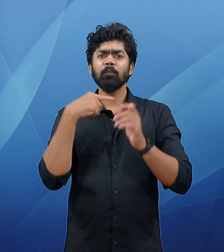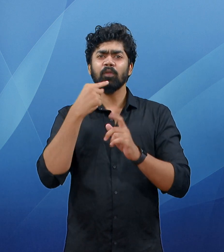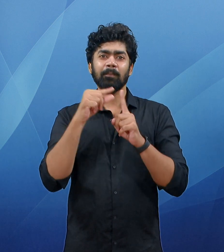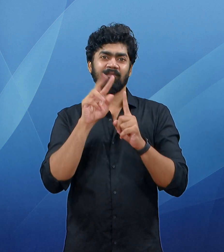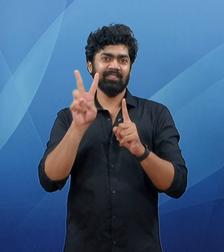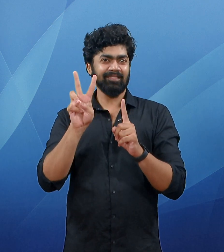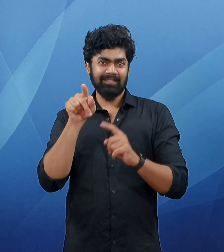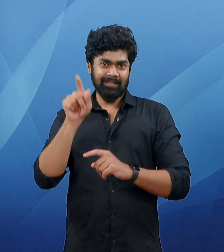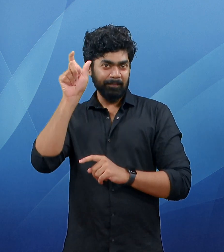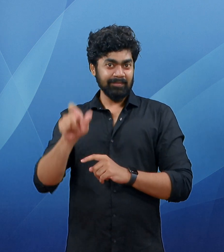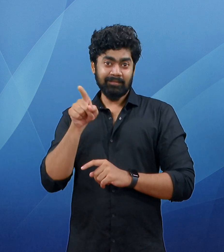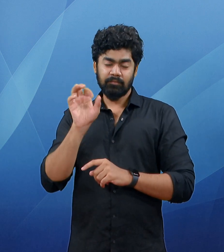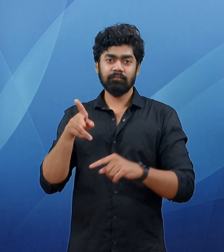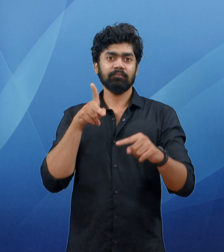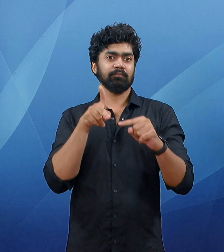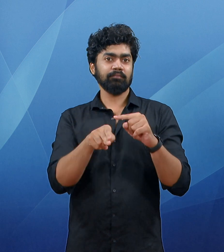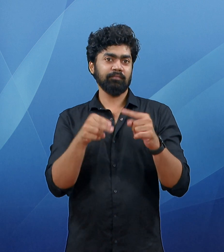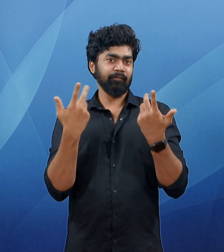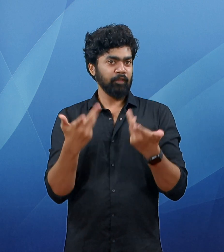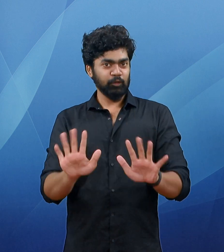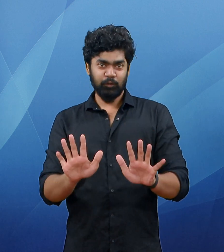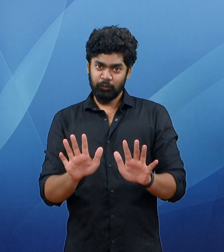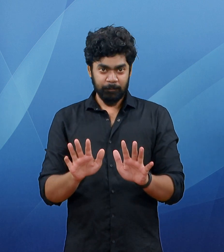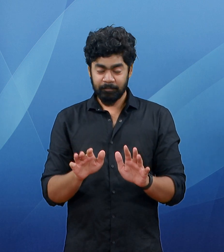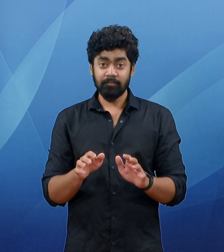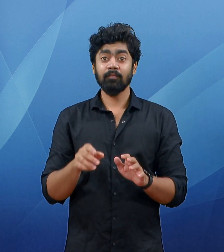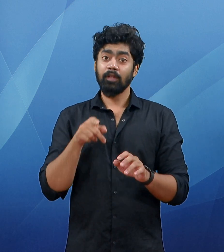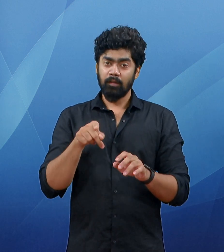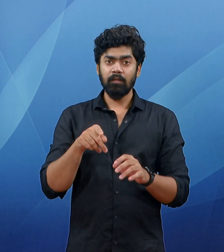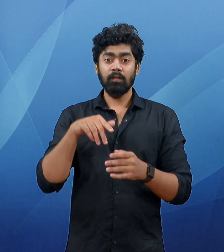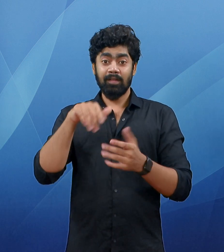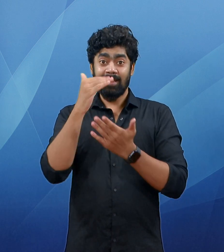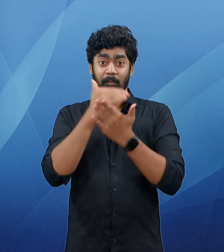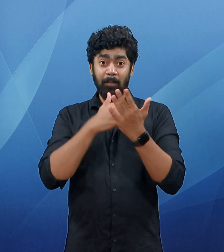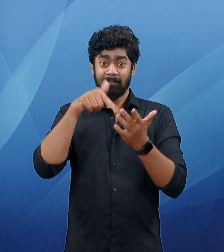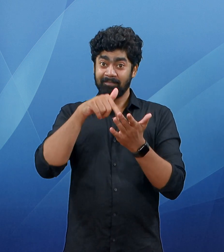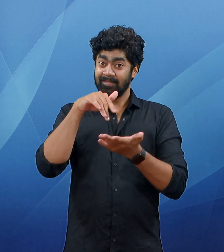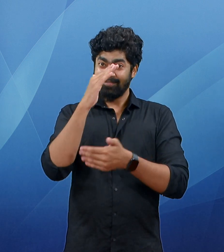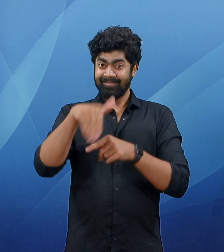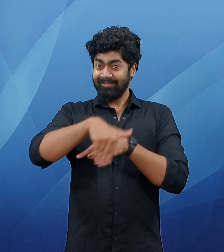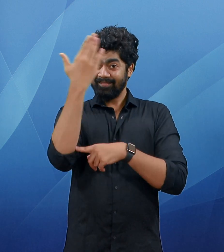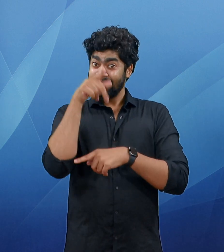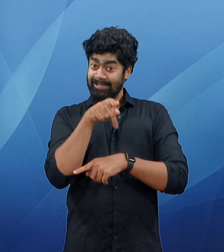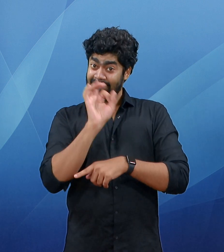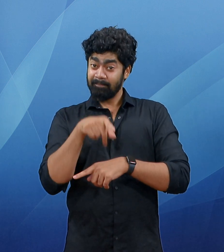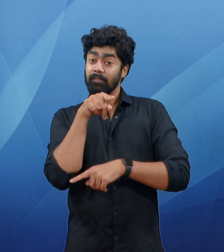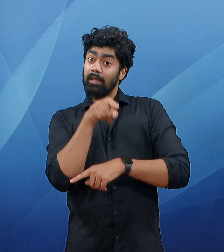Mamuti, Mohanlal, Shobhana and Manjivarir. A tight security blanket involving over a thousand police officers